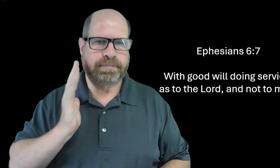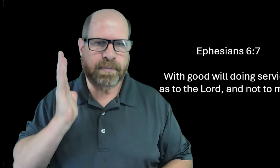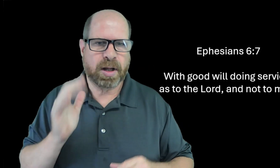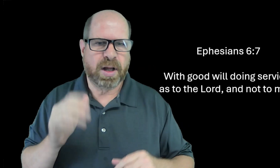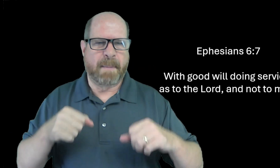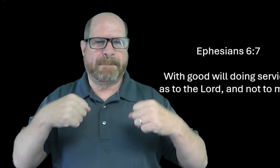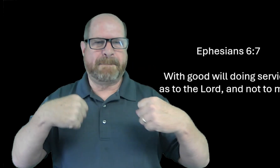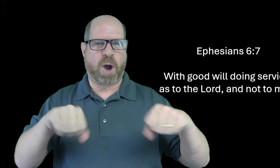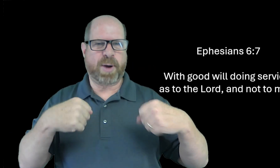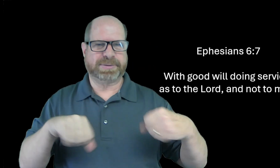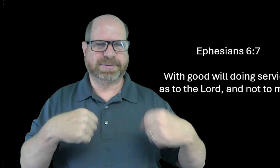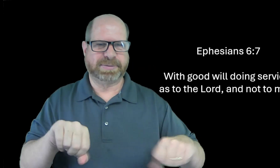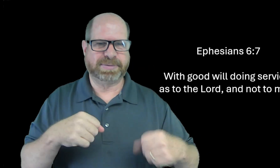so a long time ago